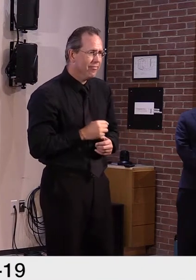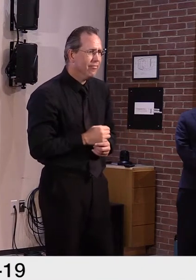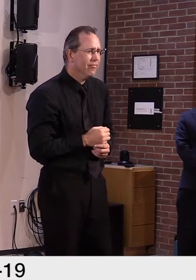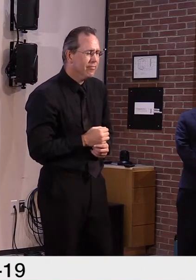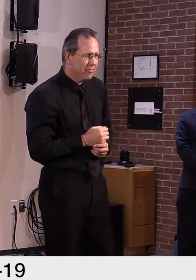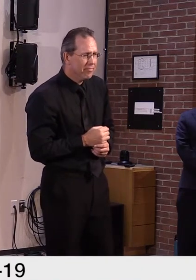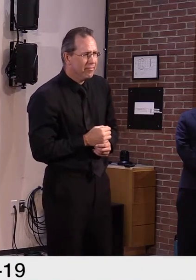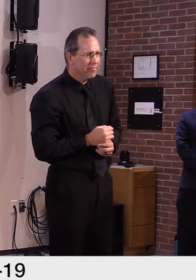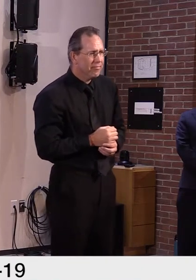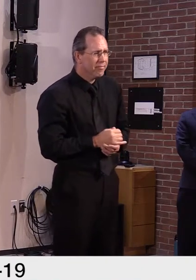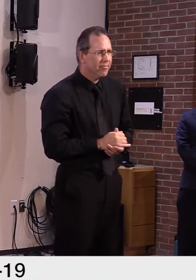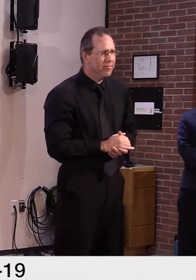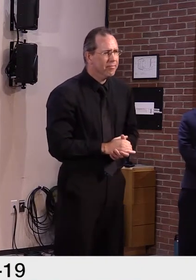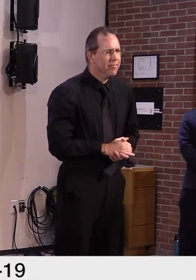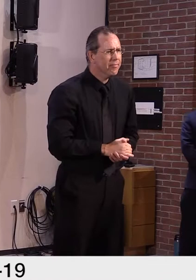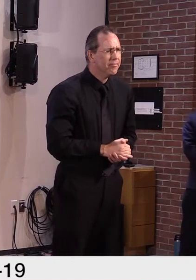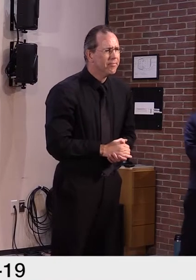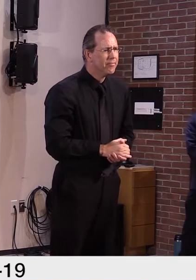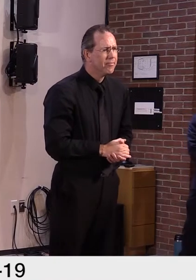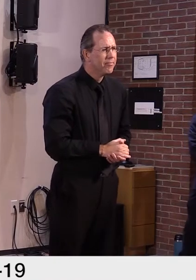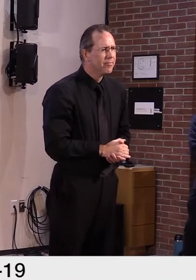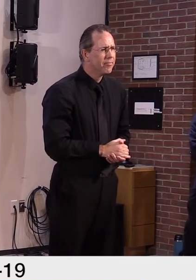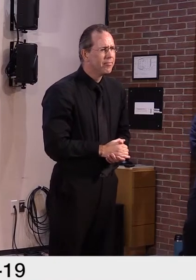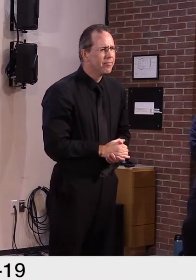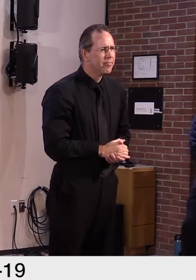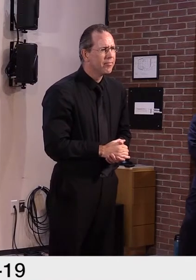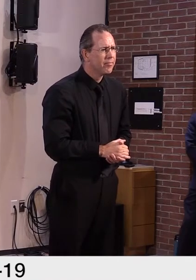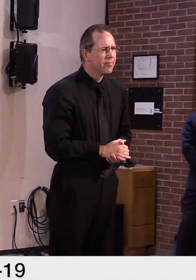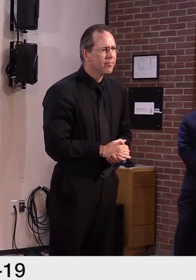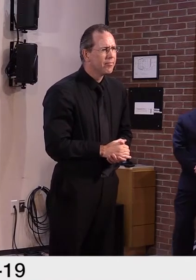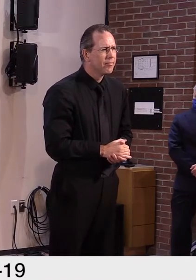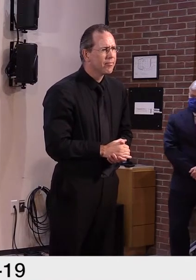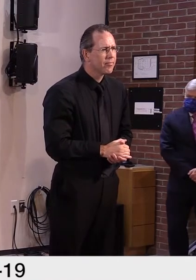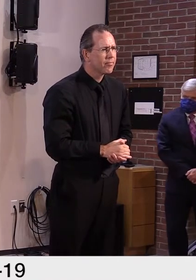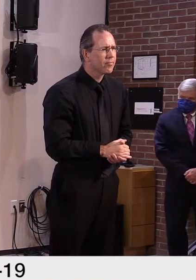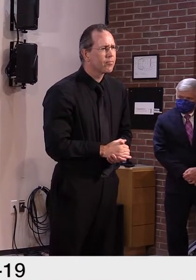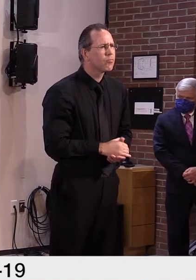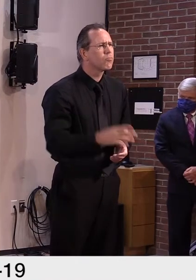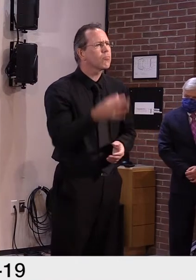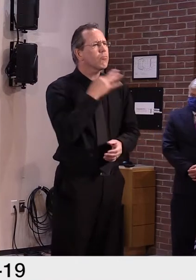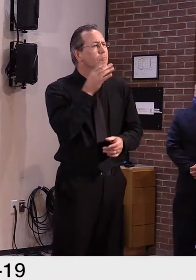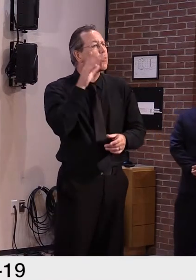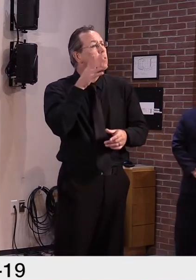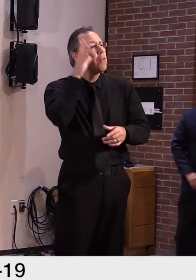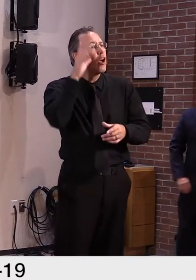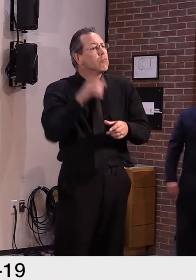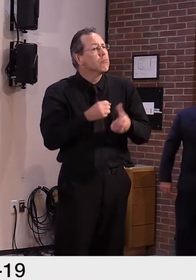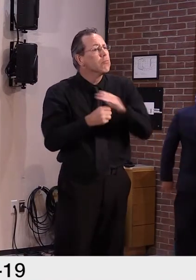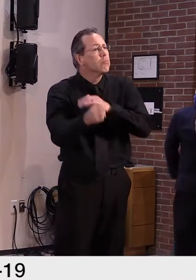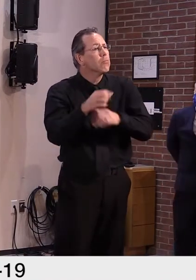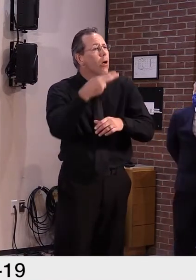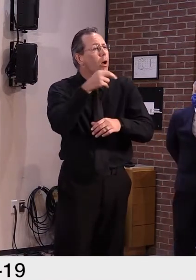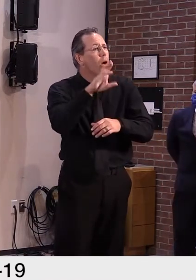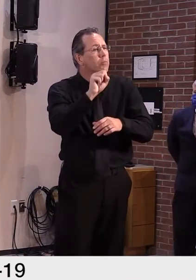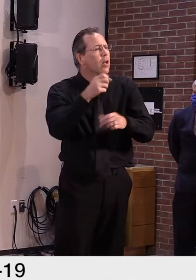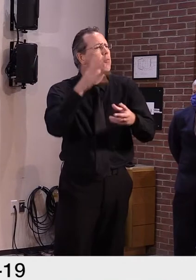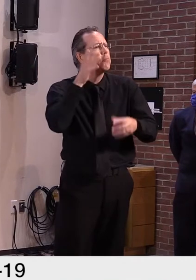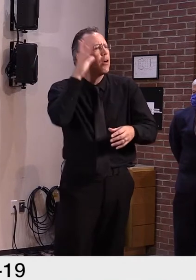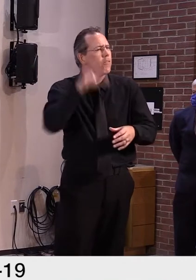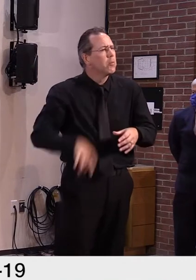cost of these programs for parents? Yes. So the state has put a number of measures in place to help on cost.